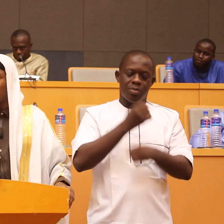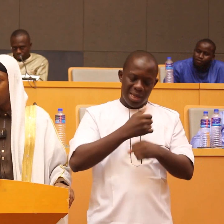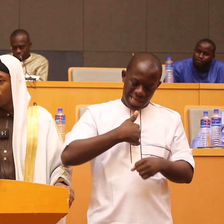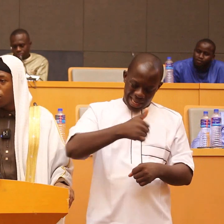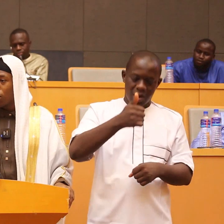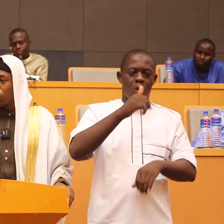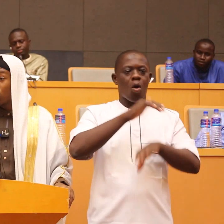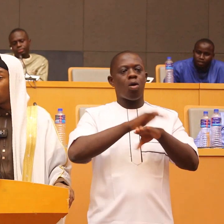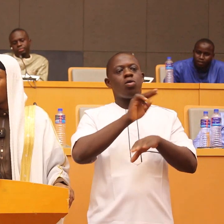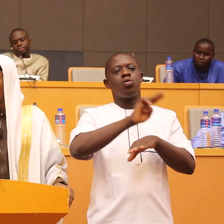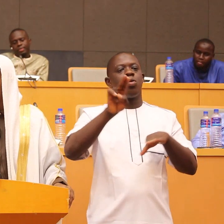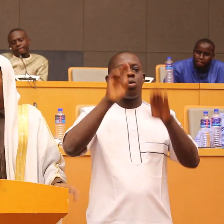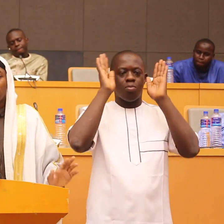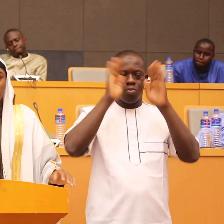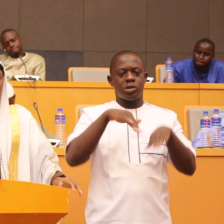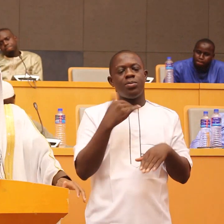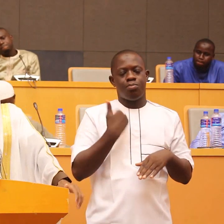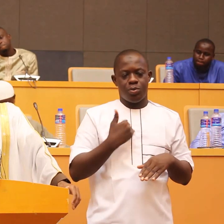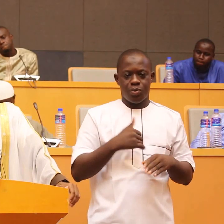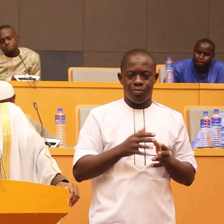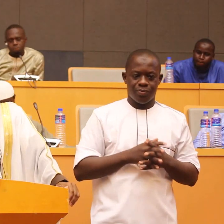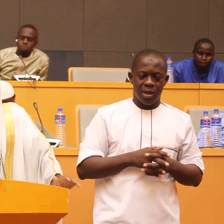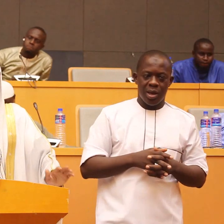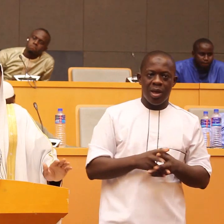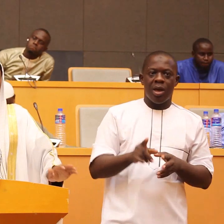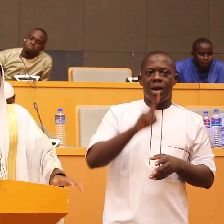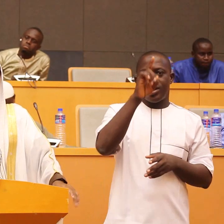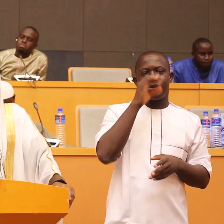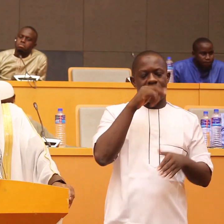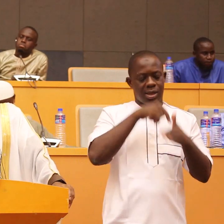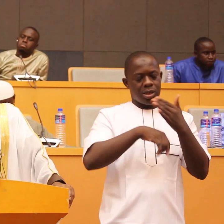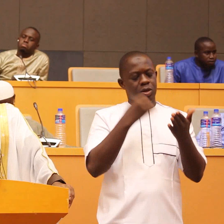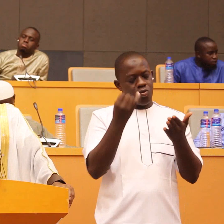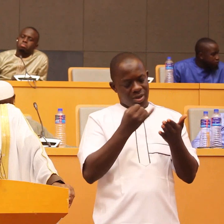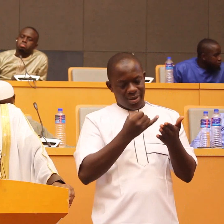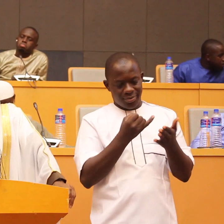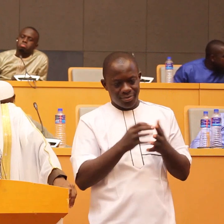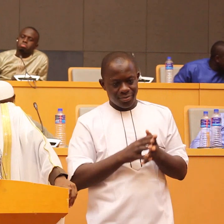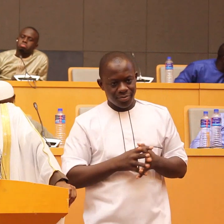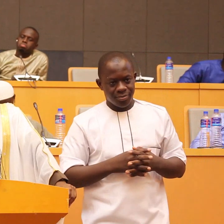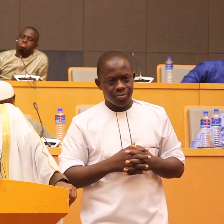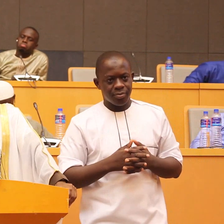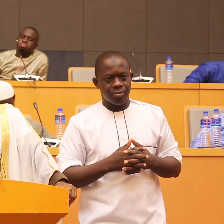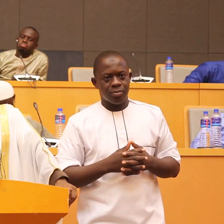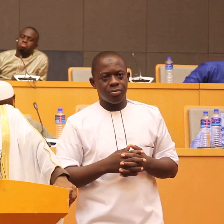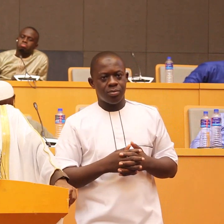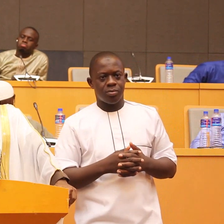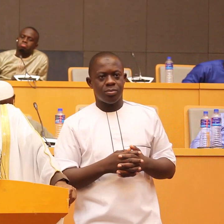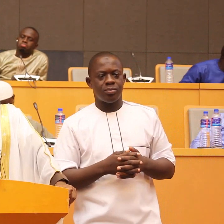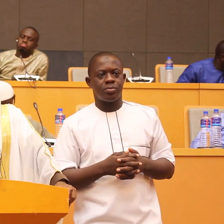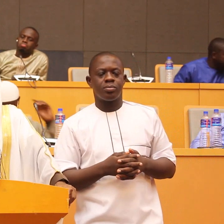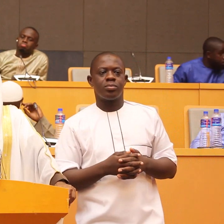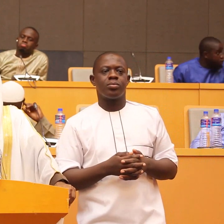go back to the topic because of what allah says in the quran la yanha kum allahu an illazine